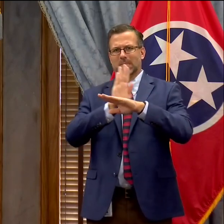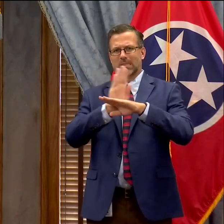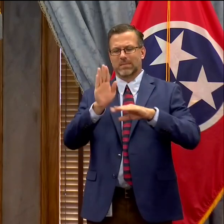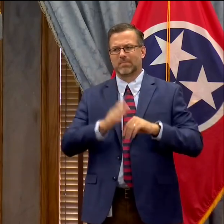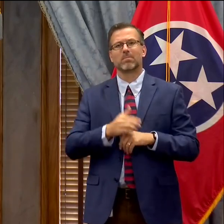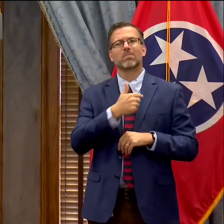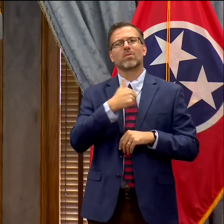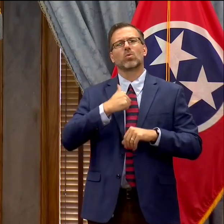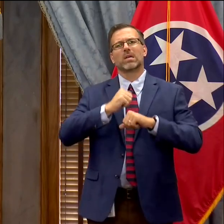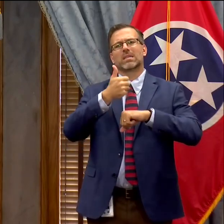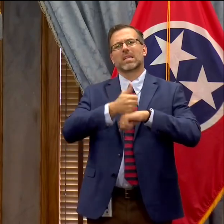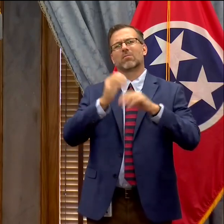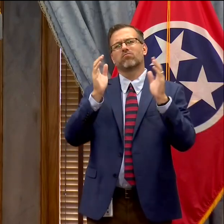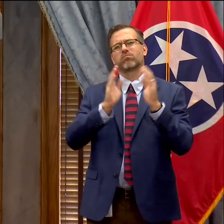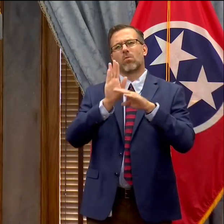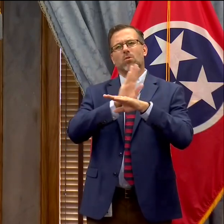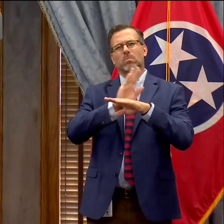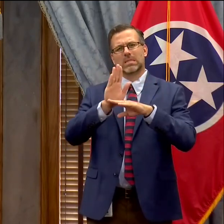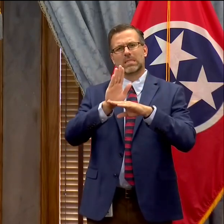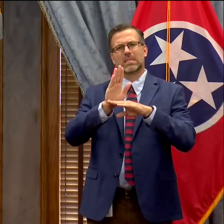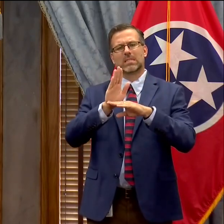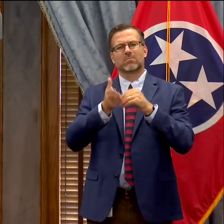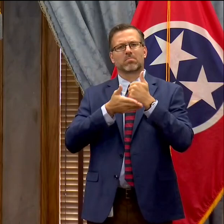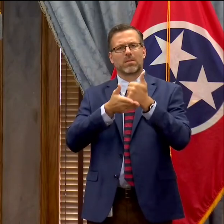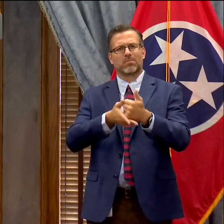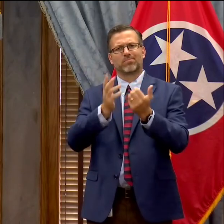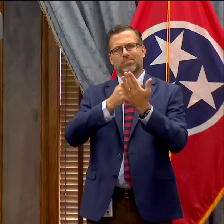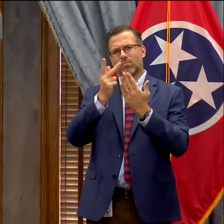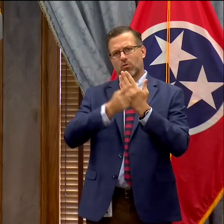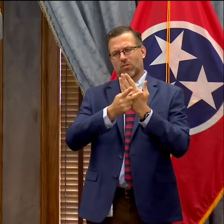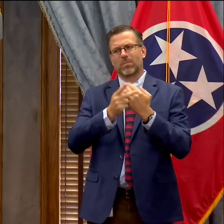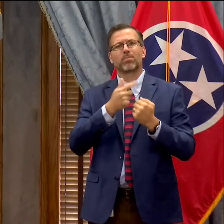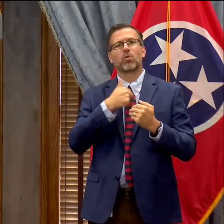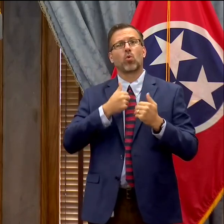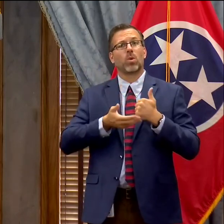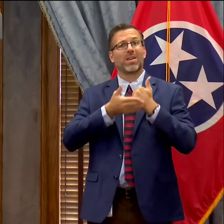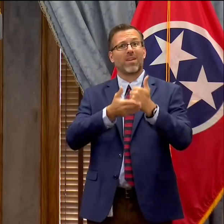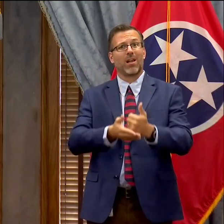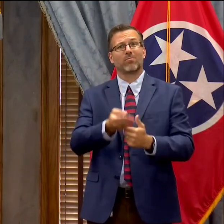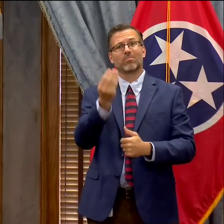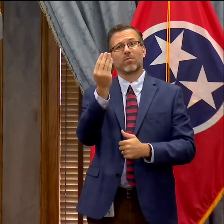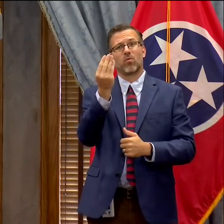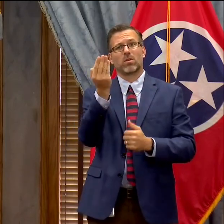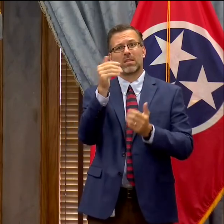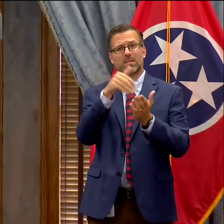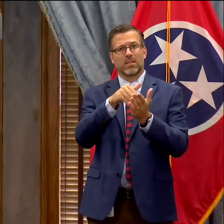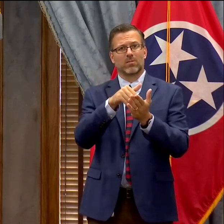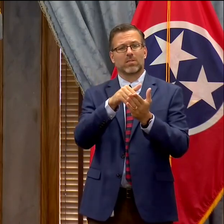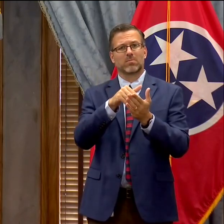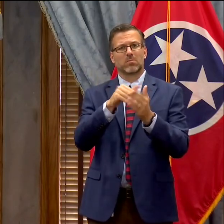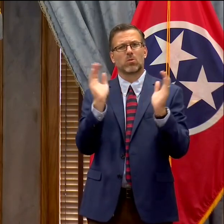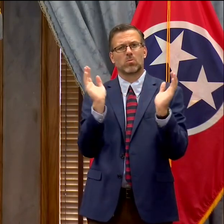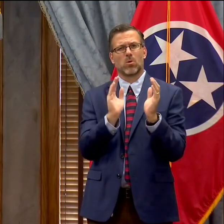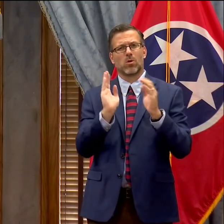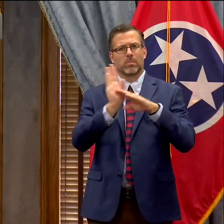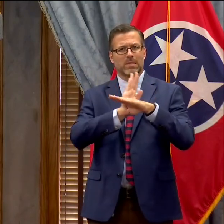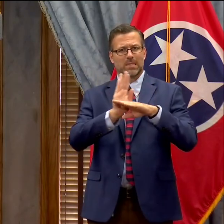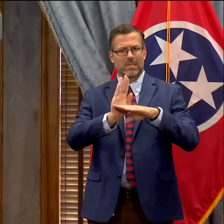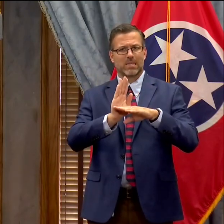know, our small business relief program since we launched it. We've served over 14,000 small businesses in Tennessee